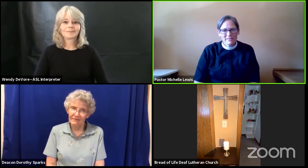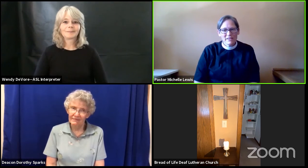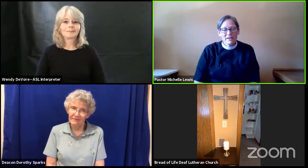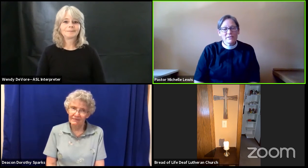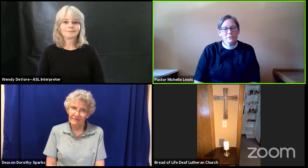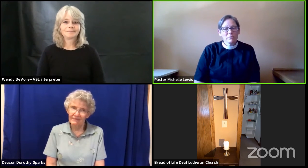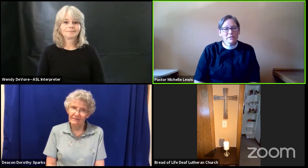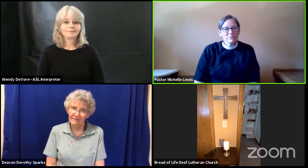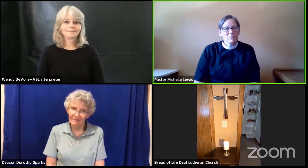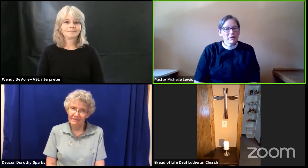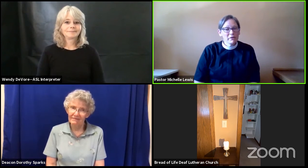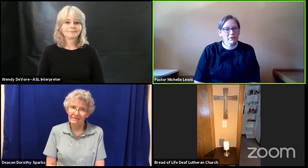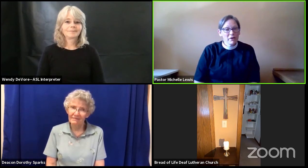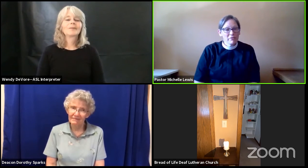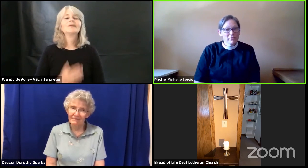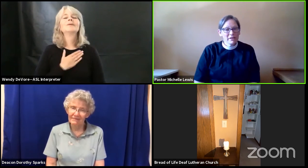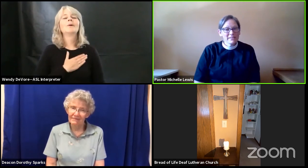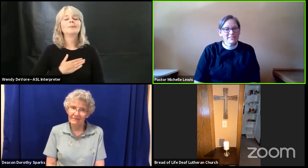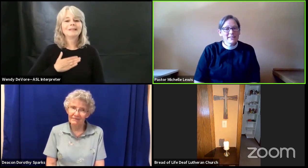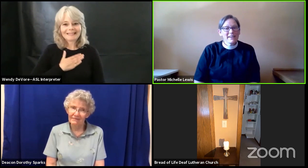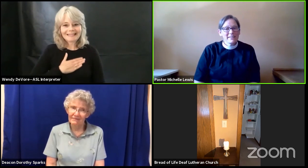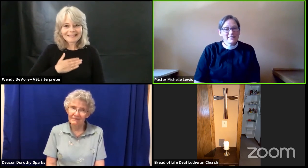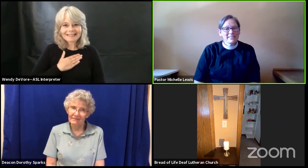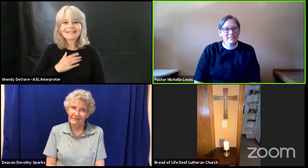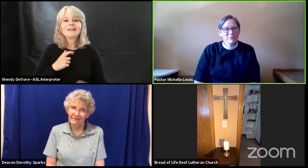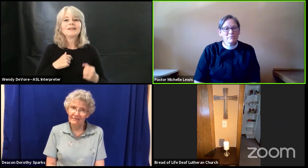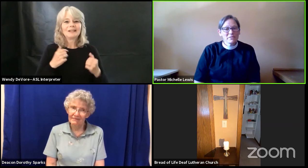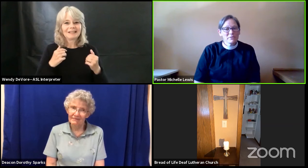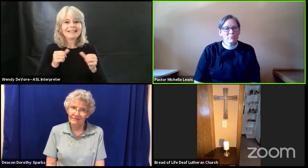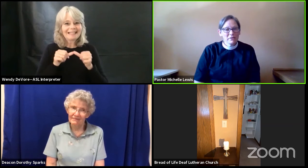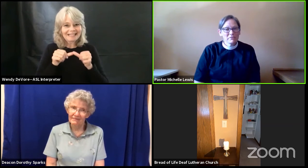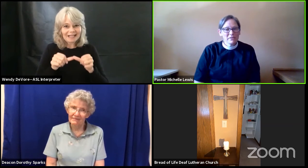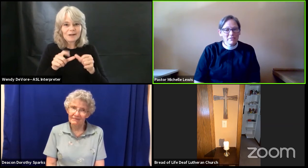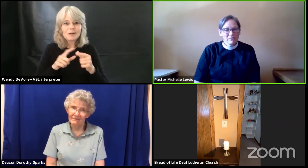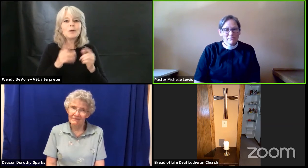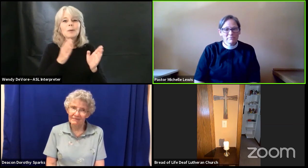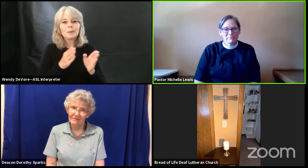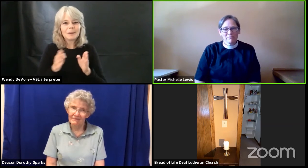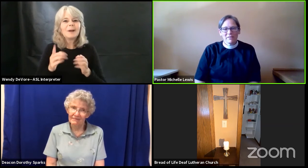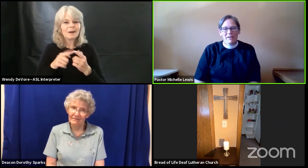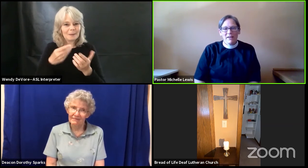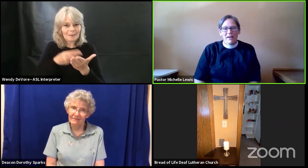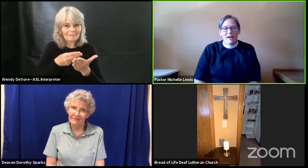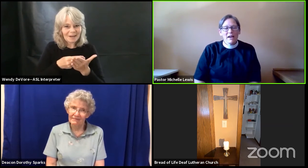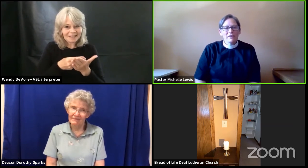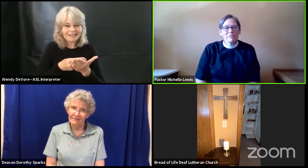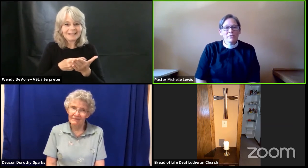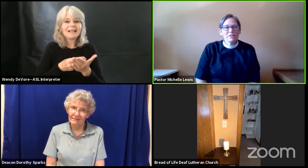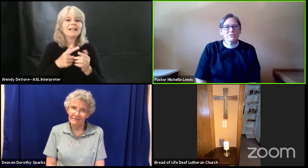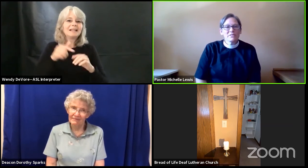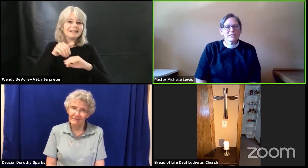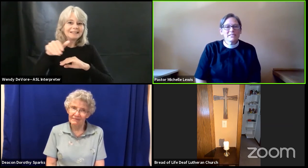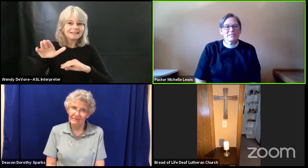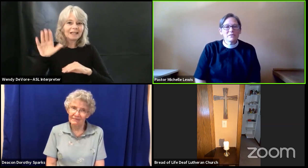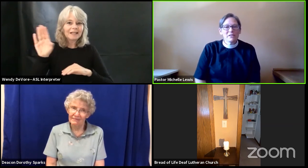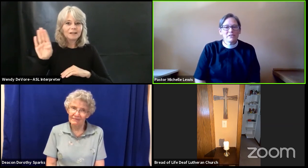so please prepare your offerings and send them to bread of life and if you're interested to give